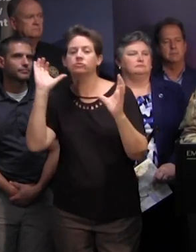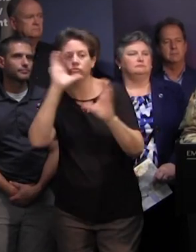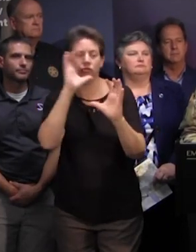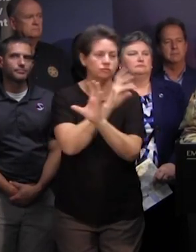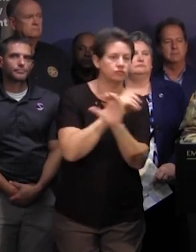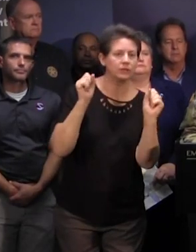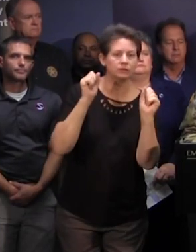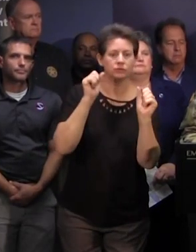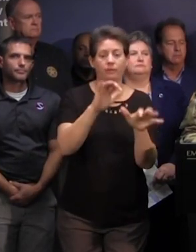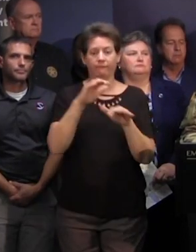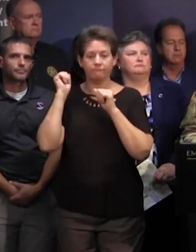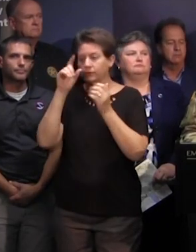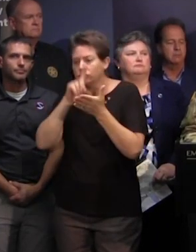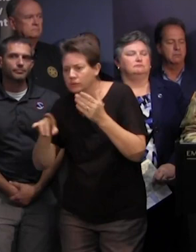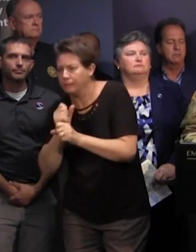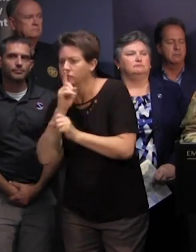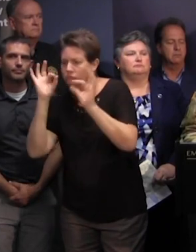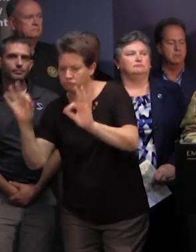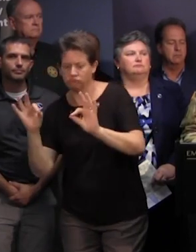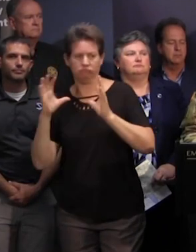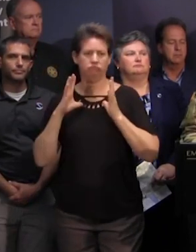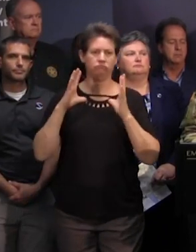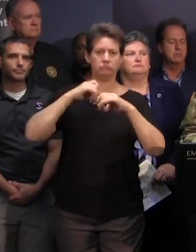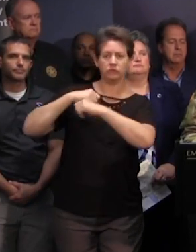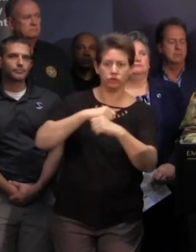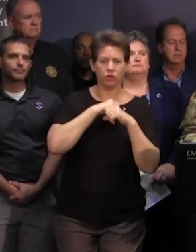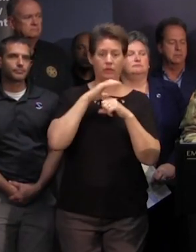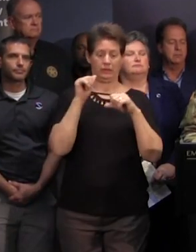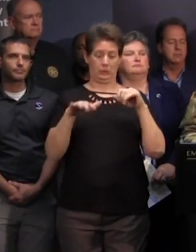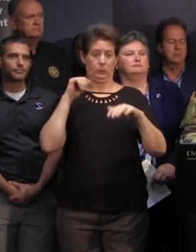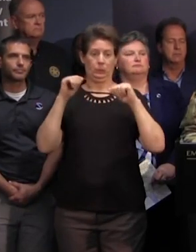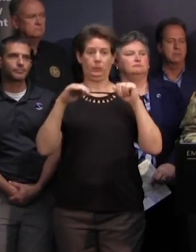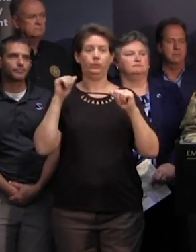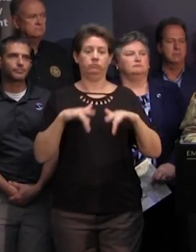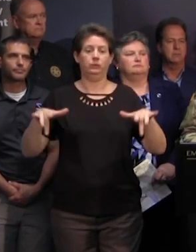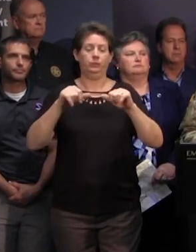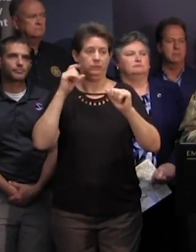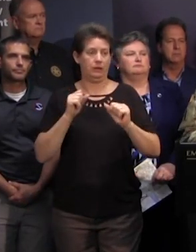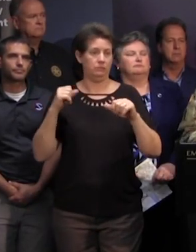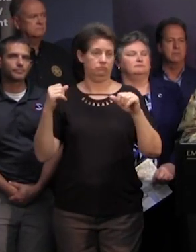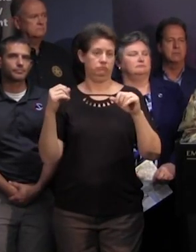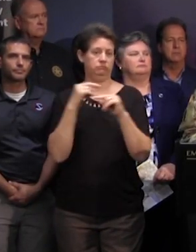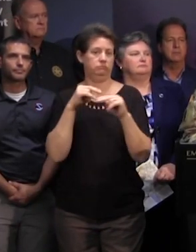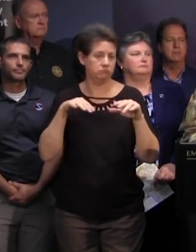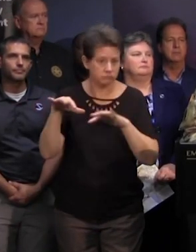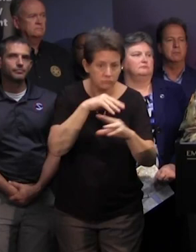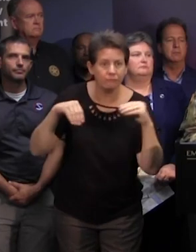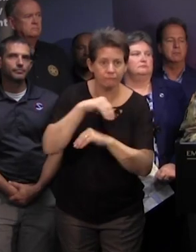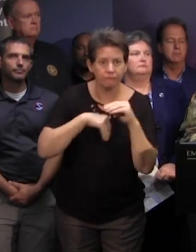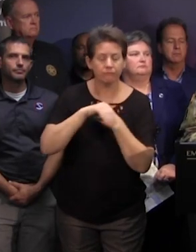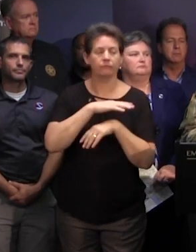evacuation wellness checks security and route clearance so uh we are well positioned